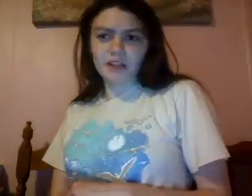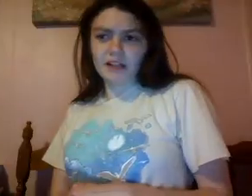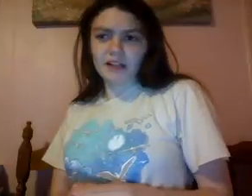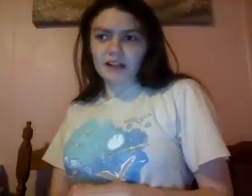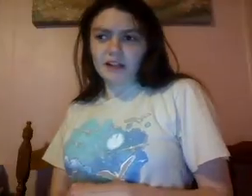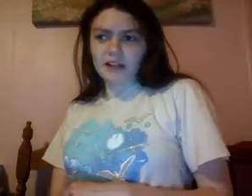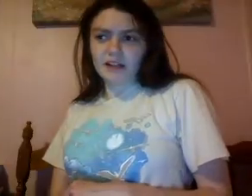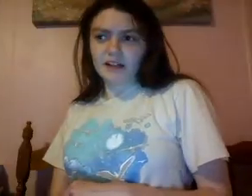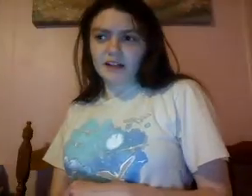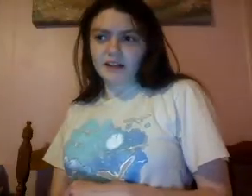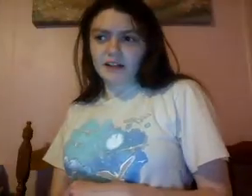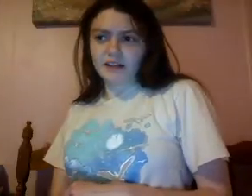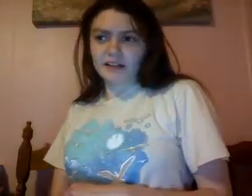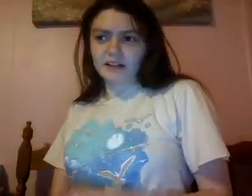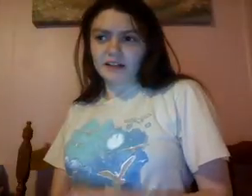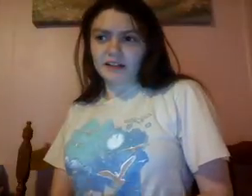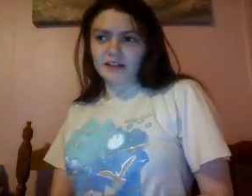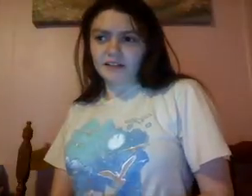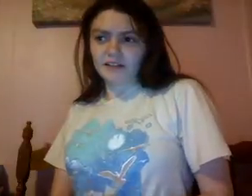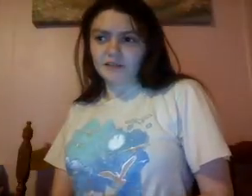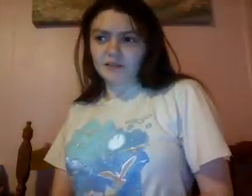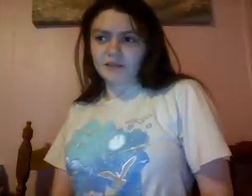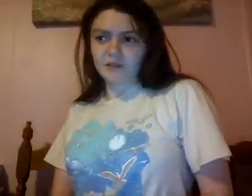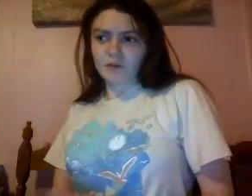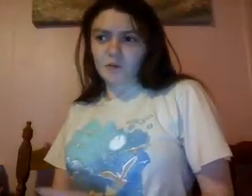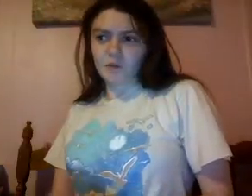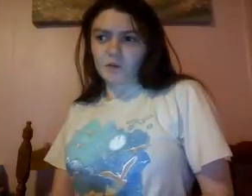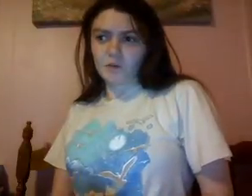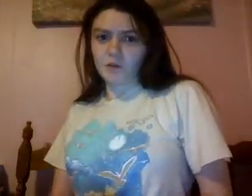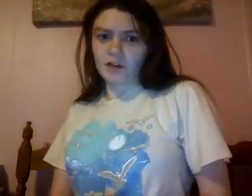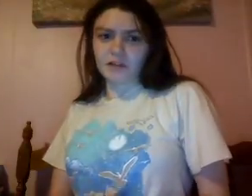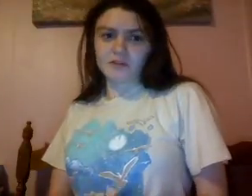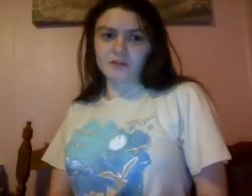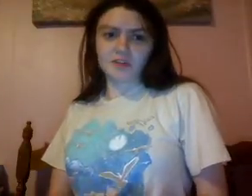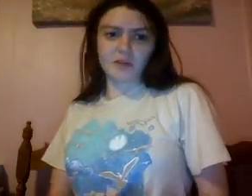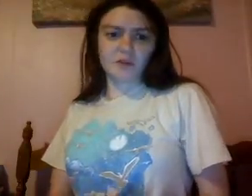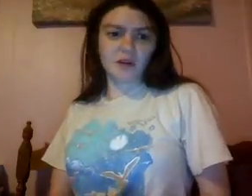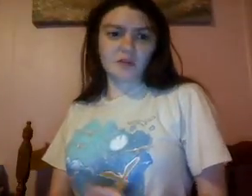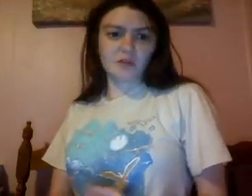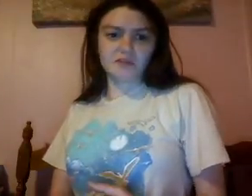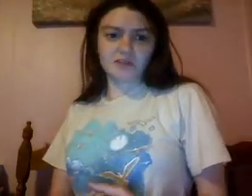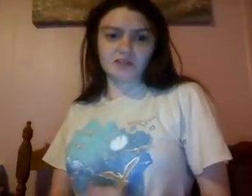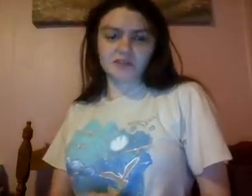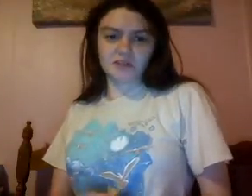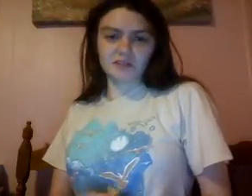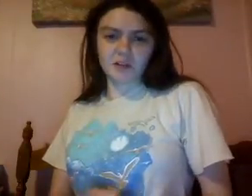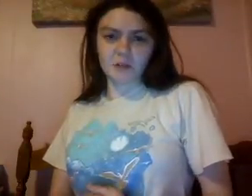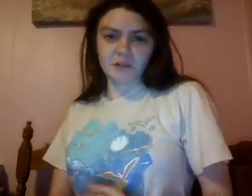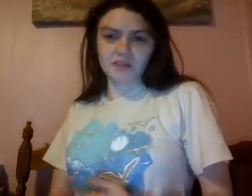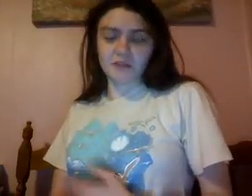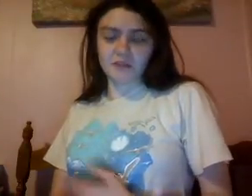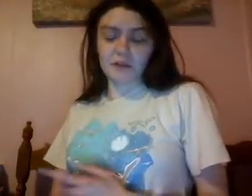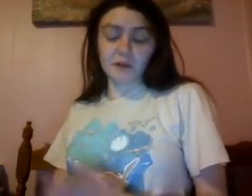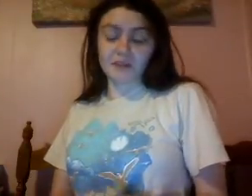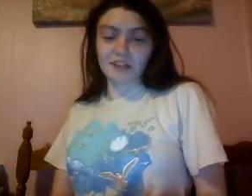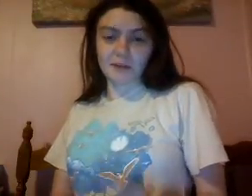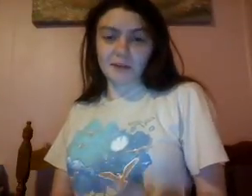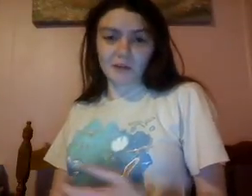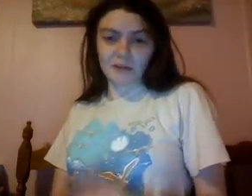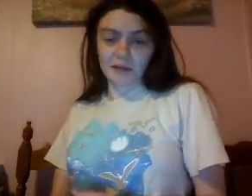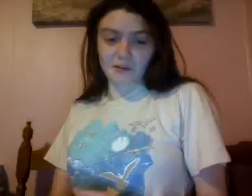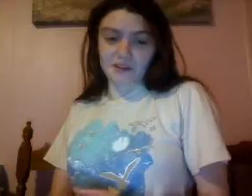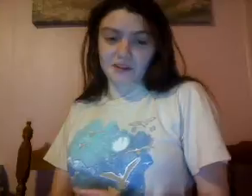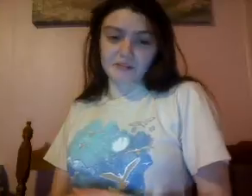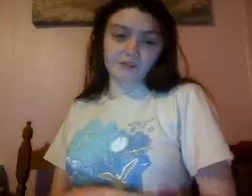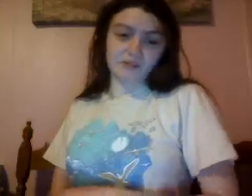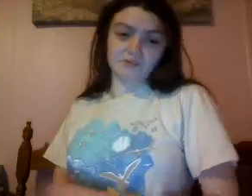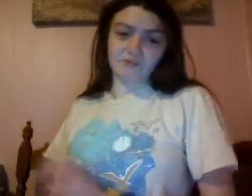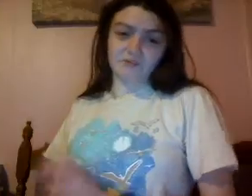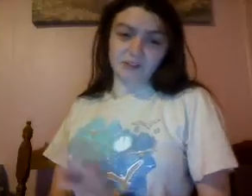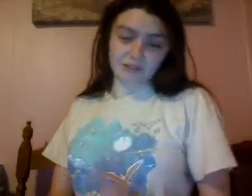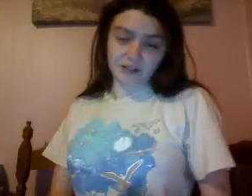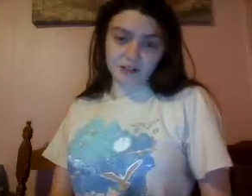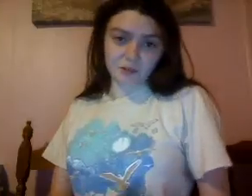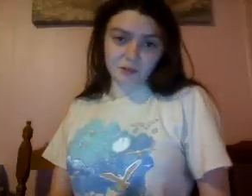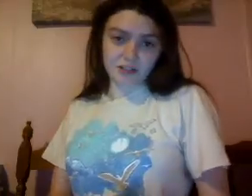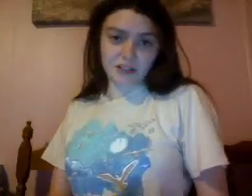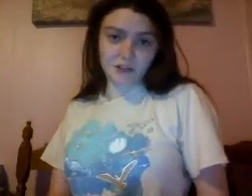Then I, when I was going over a whole bunch of them, I'd always skip over that one because I'm still not sure what to do.